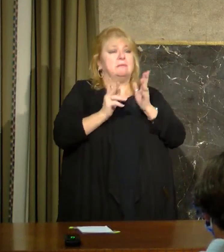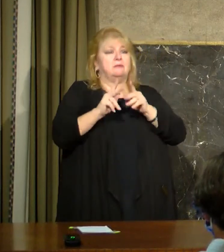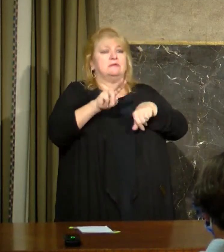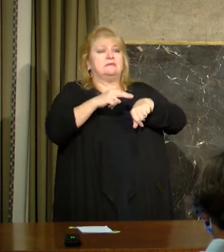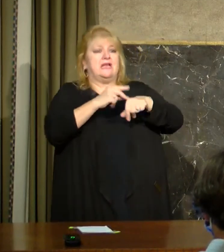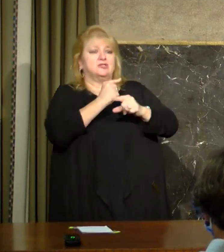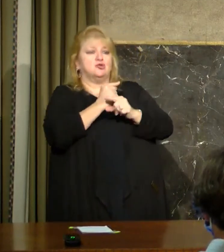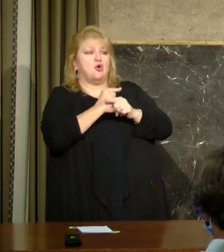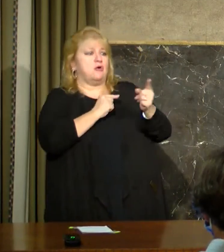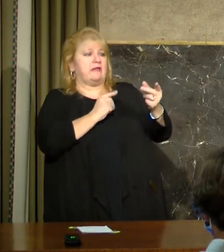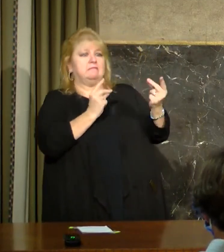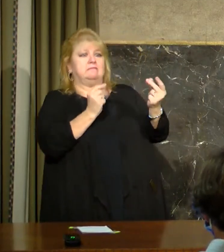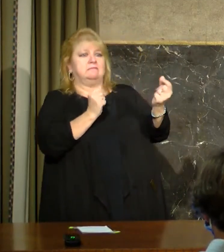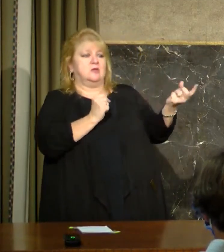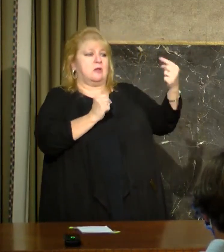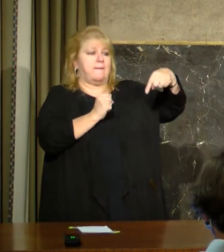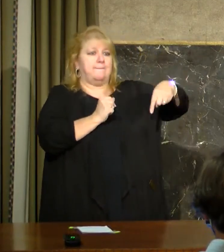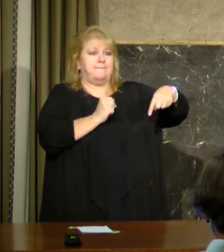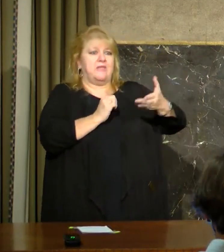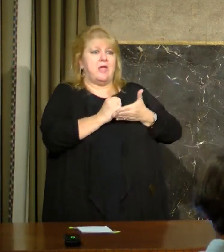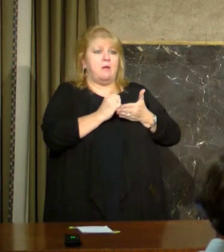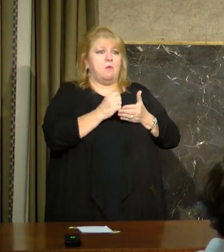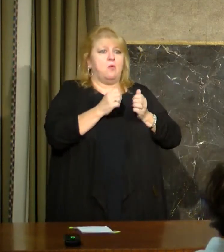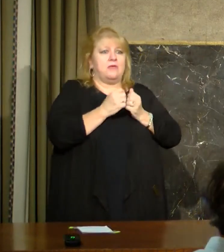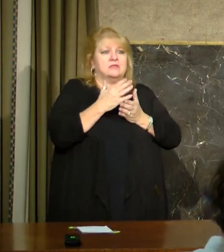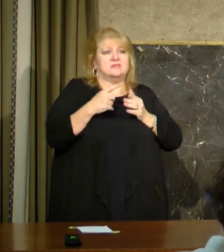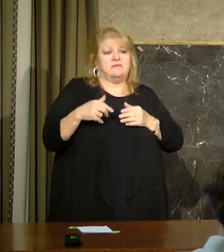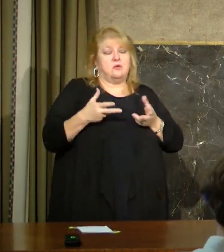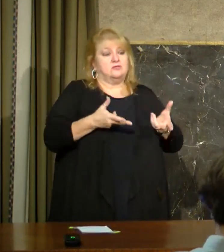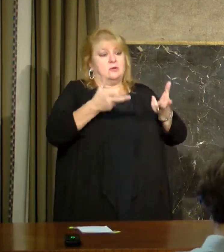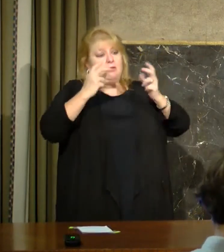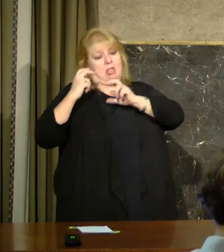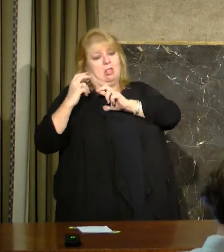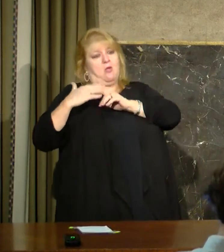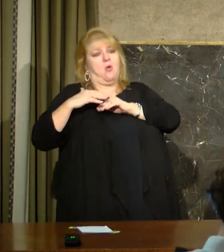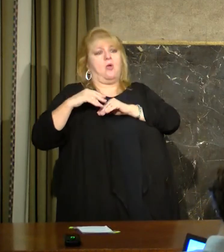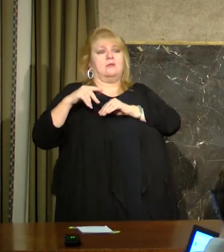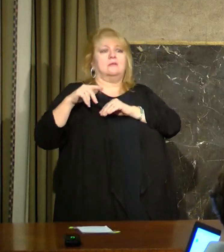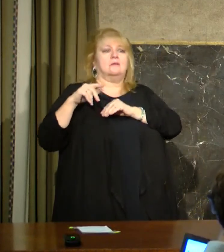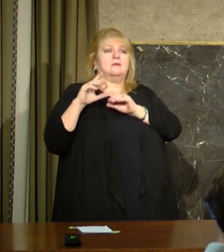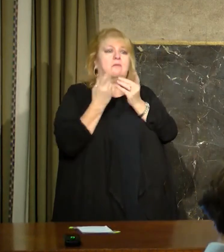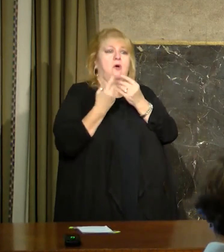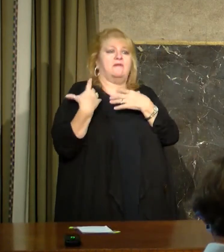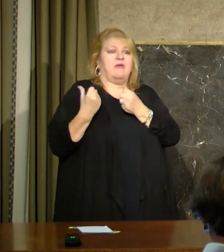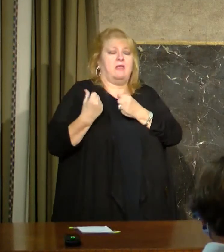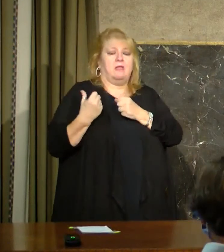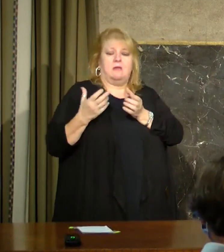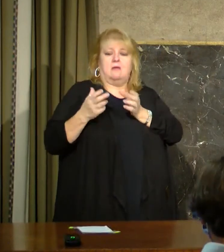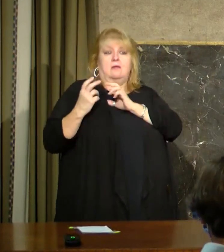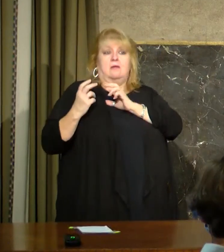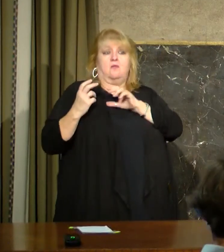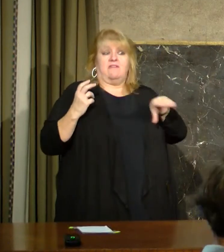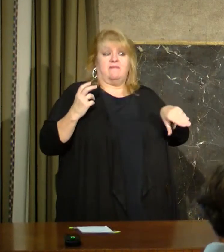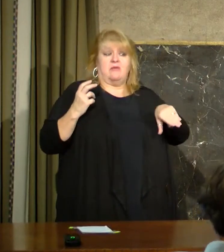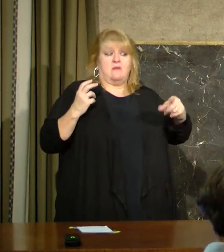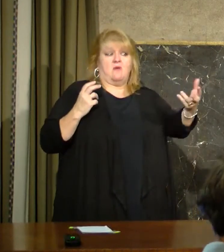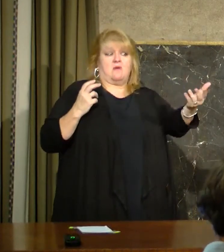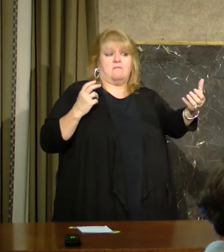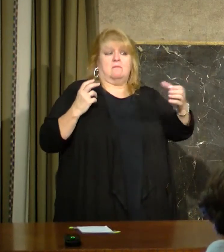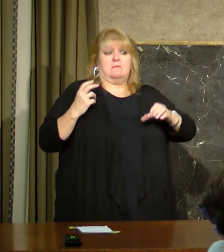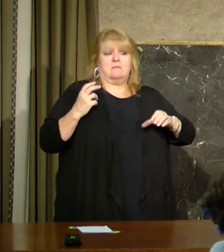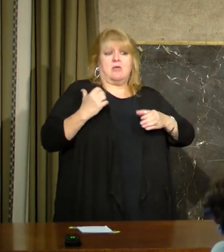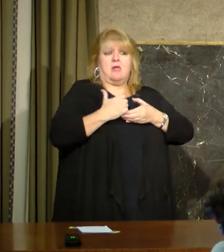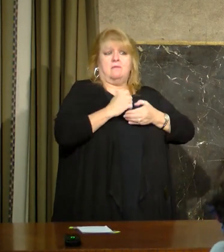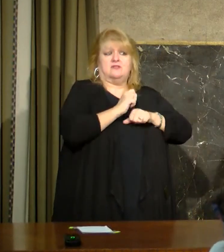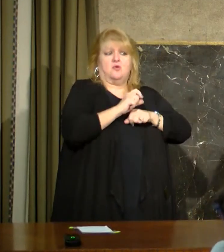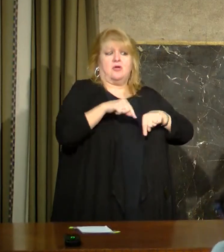example, who can come in and help with those tasks. So we've been augmenting the staff there all along. And